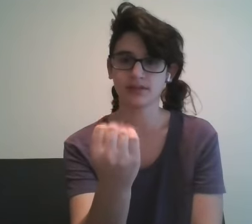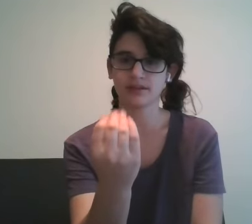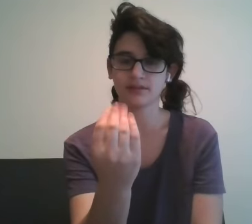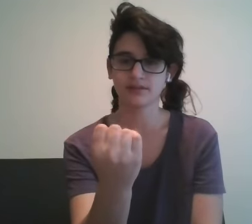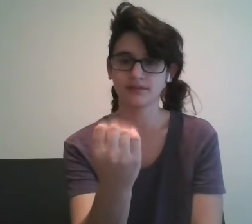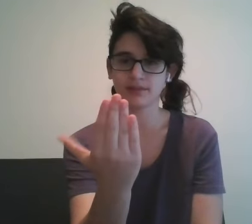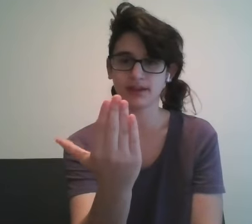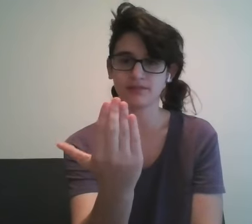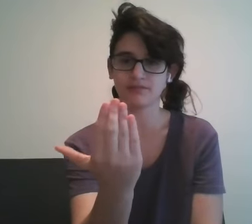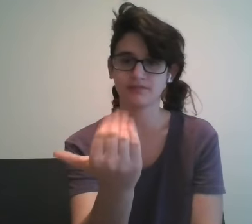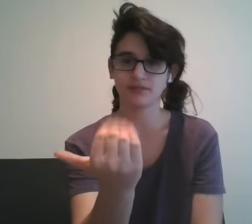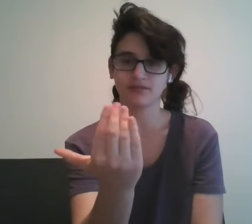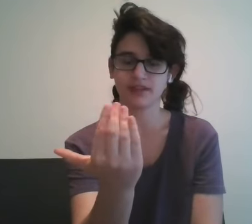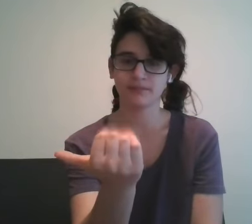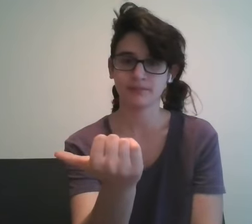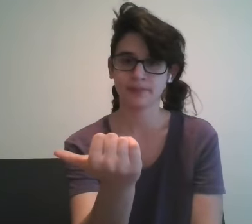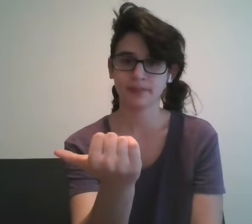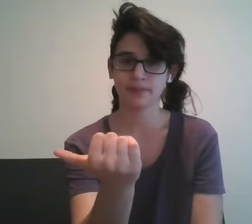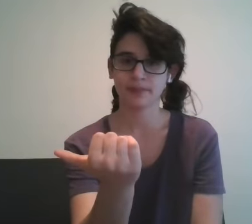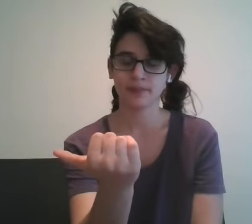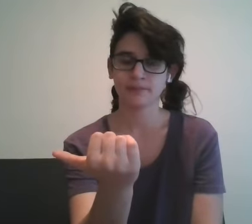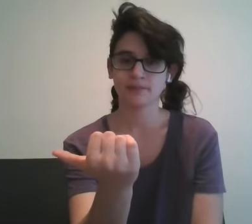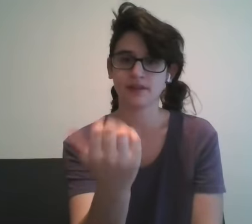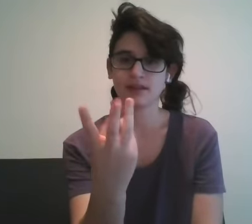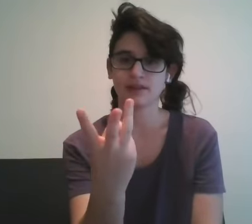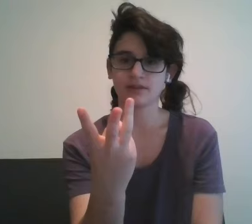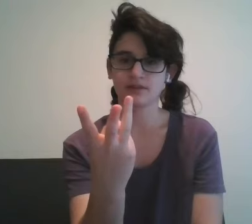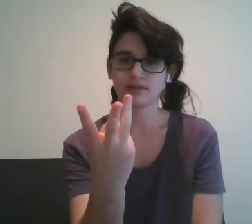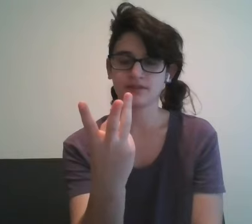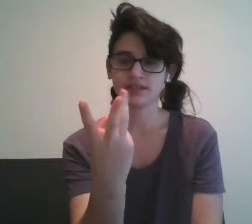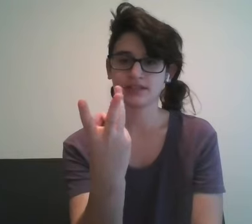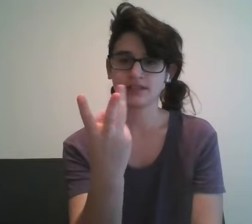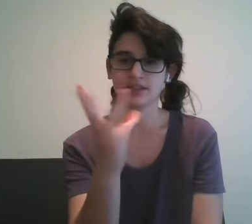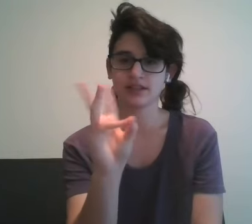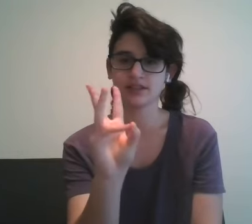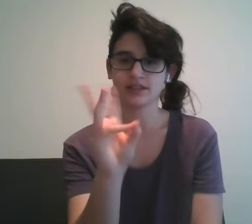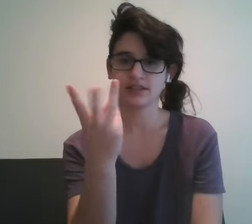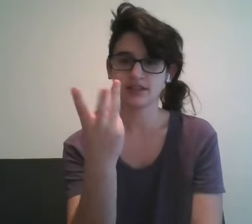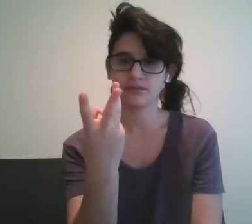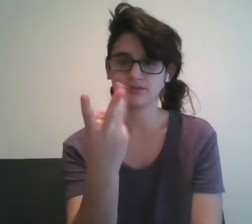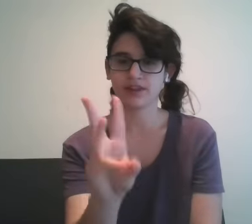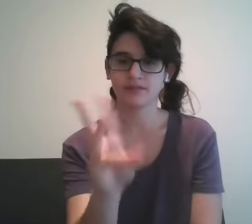back out fifteen and then for sixteen you get your six and you shake it